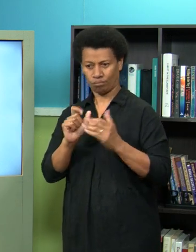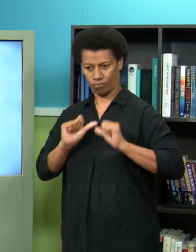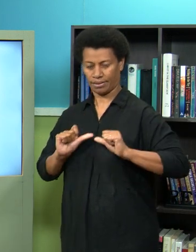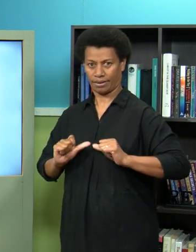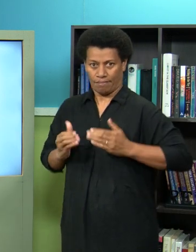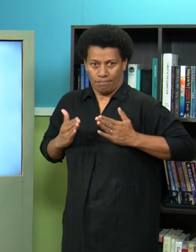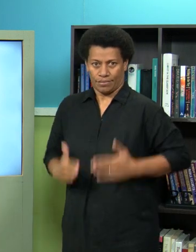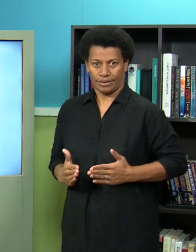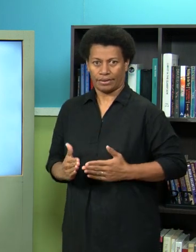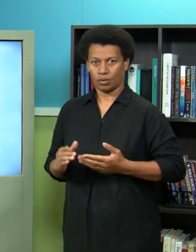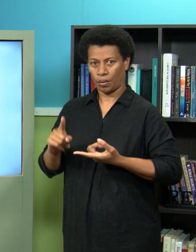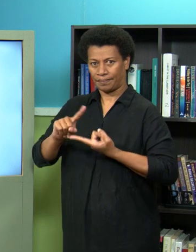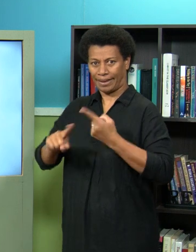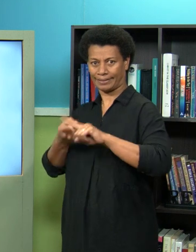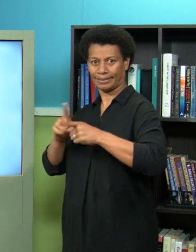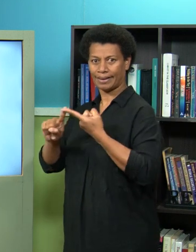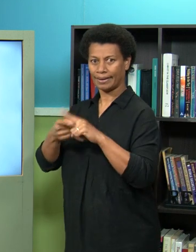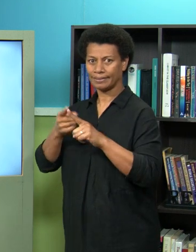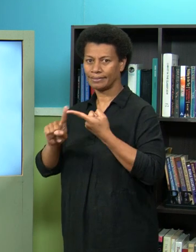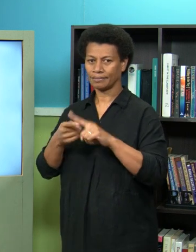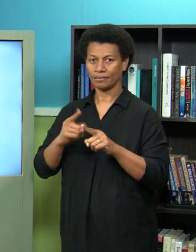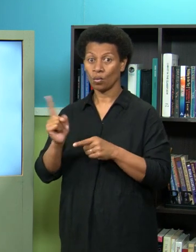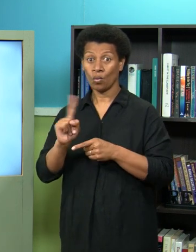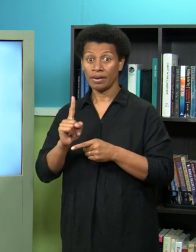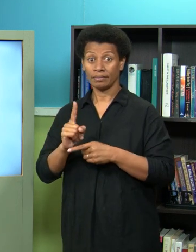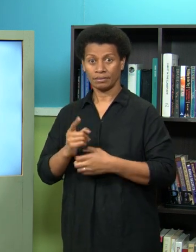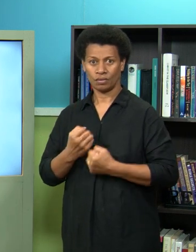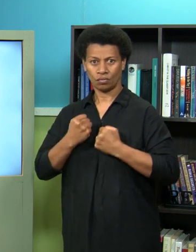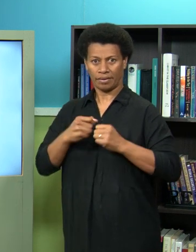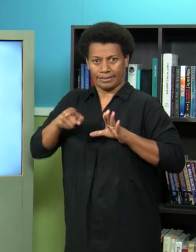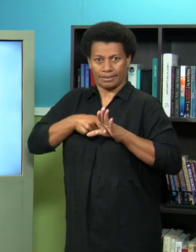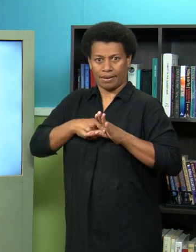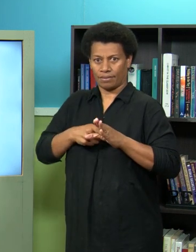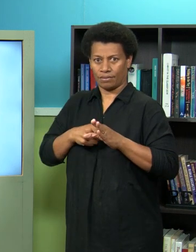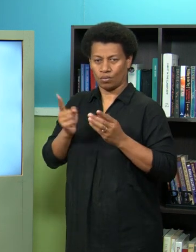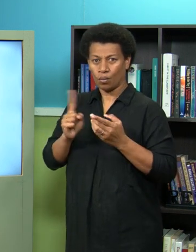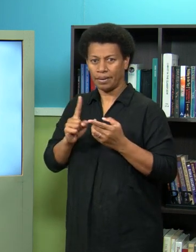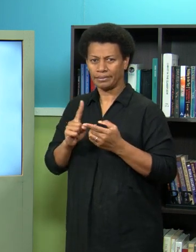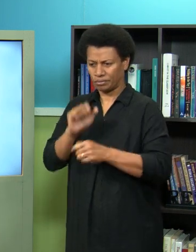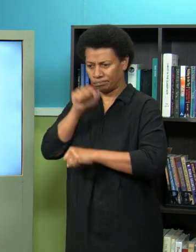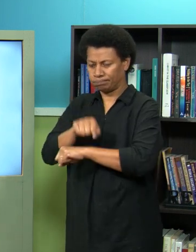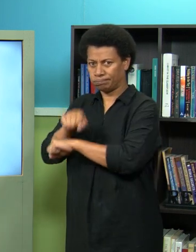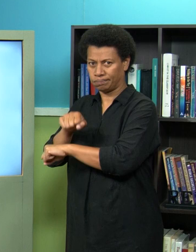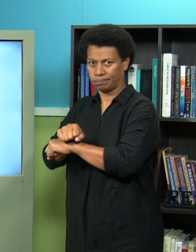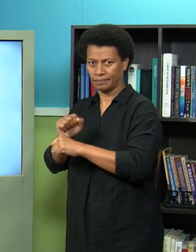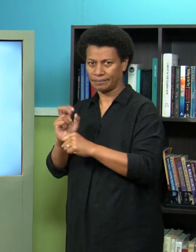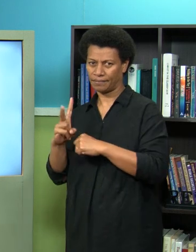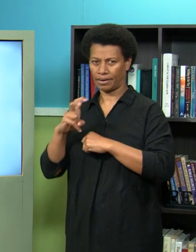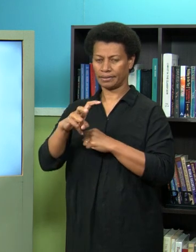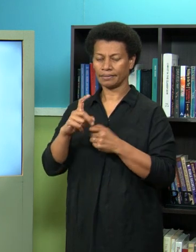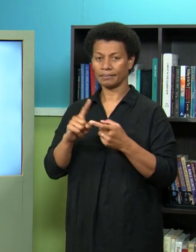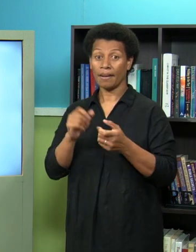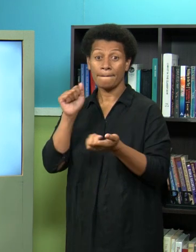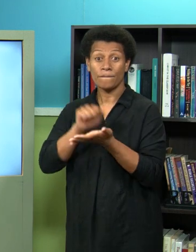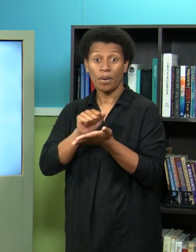also helps raise your antioxidant level to fight against inflammation proper rest it's only when you are resting and sleeping